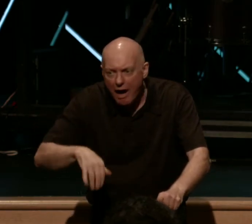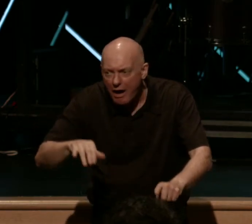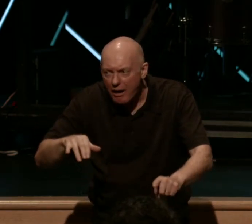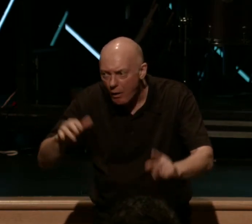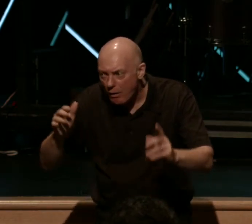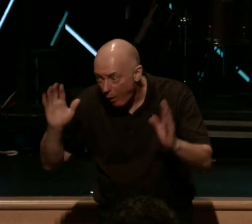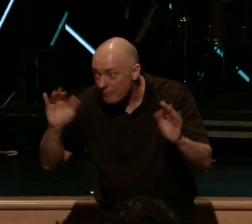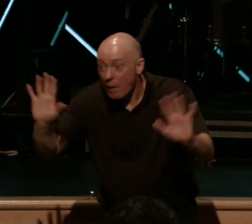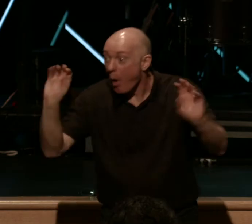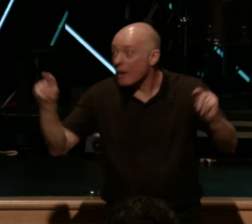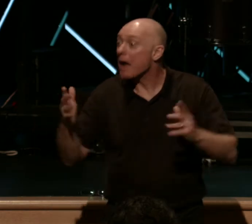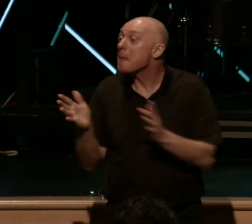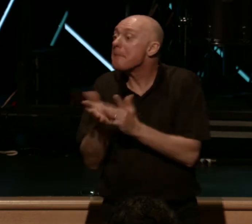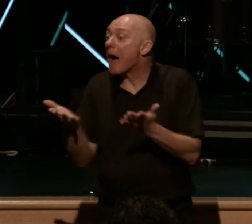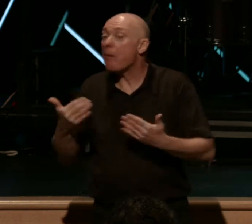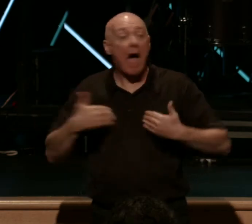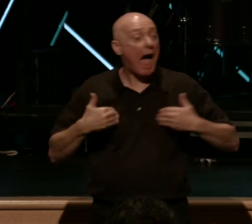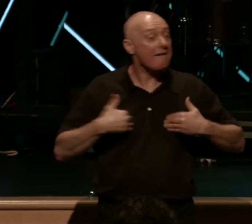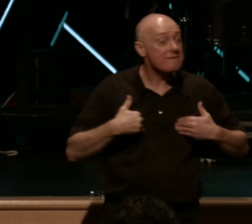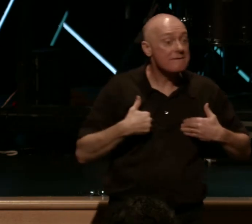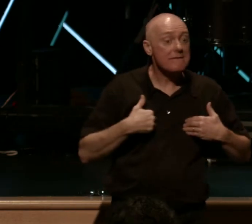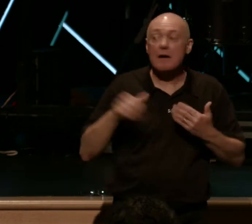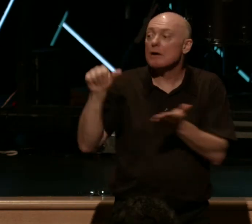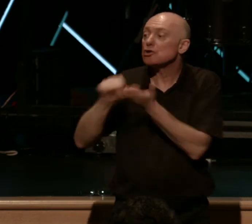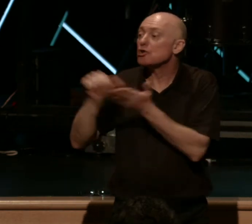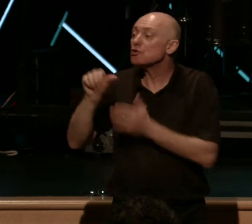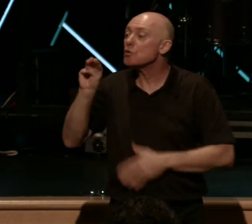if you have your Bibles, turn with me to Matthew 28.